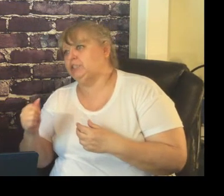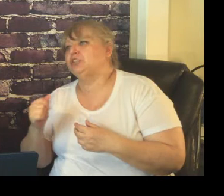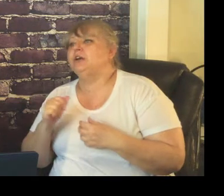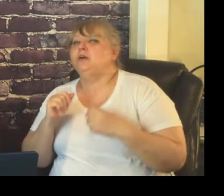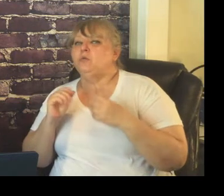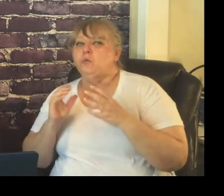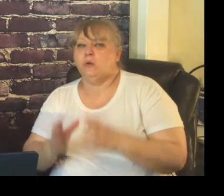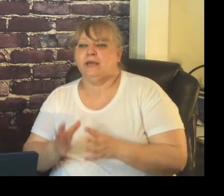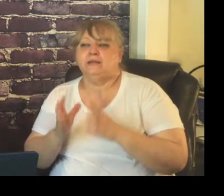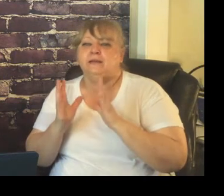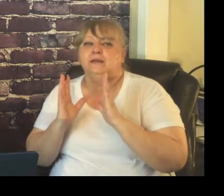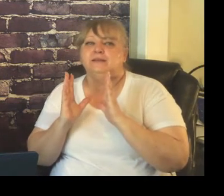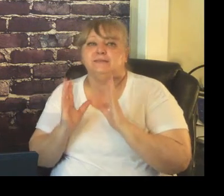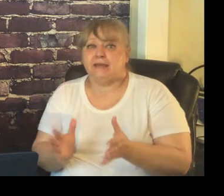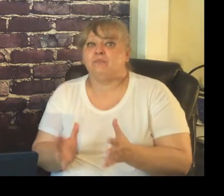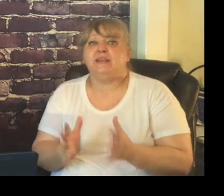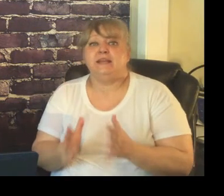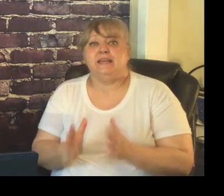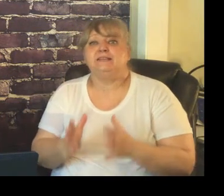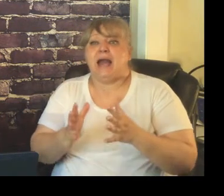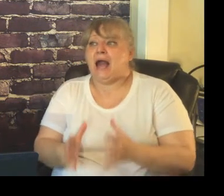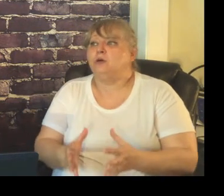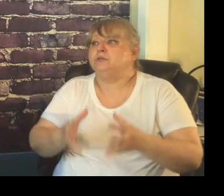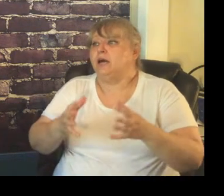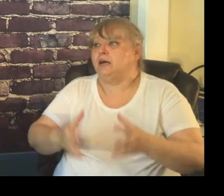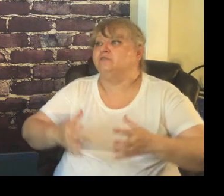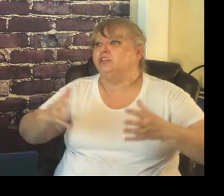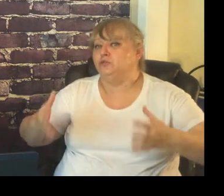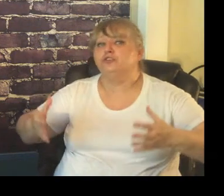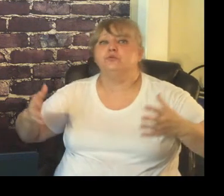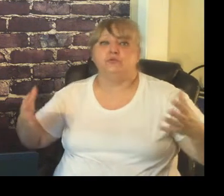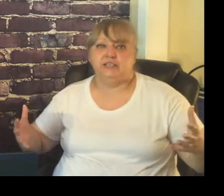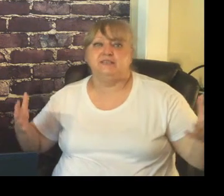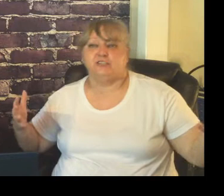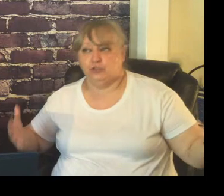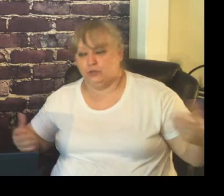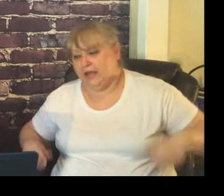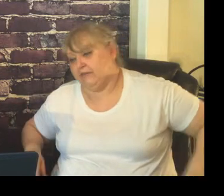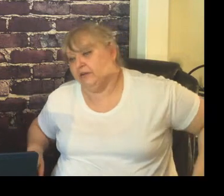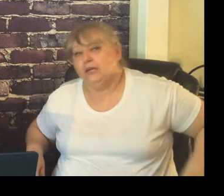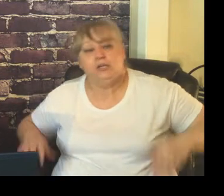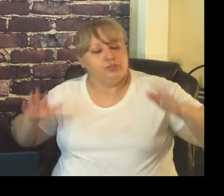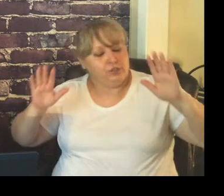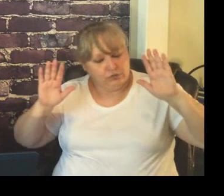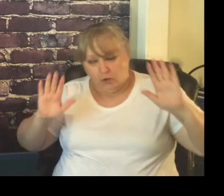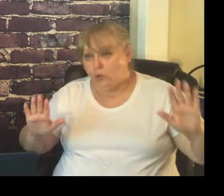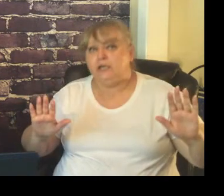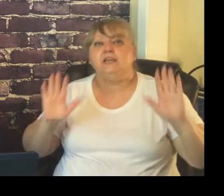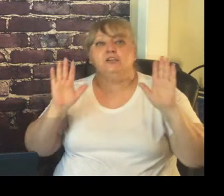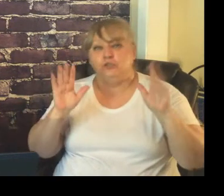when something is out of the usual routines that you have so don't worry you